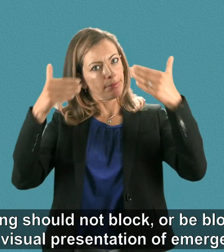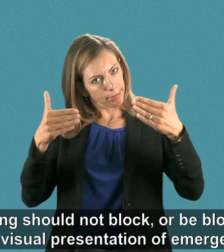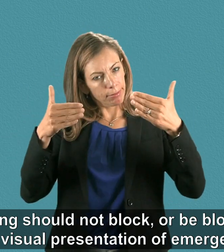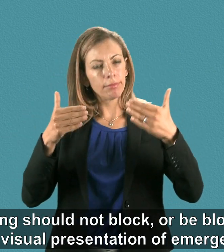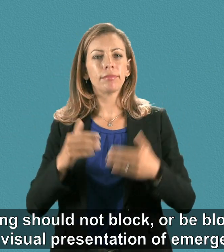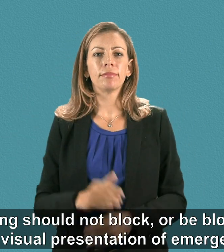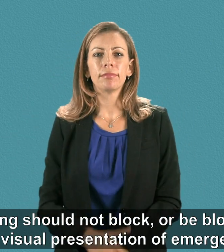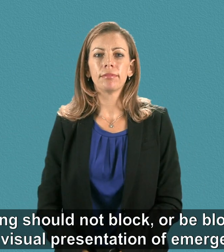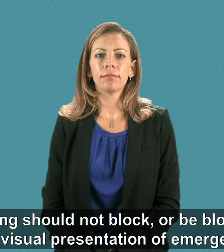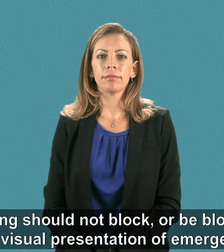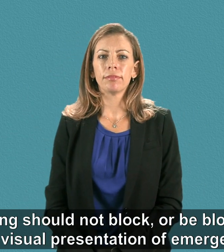information.